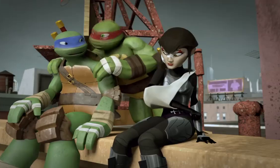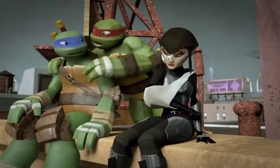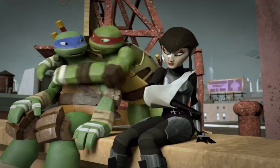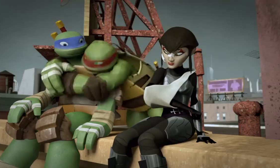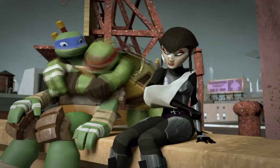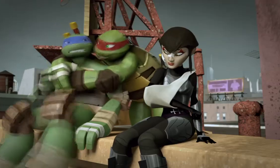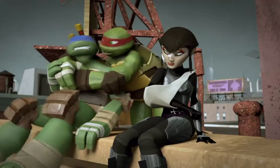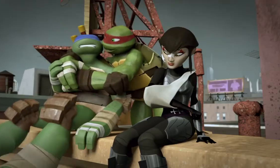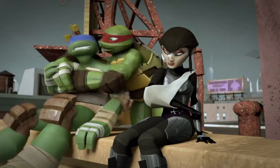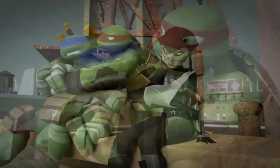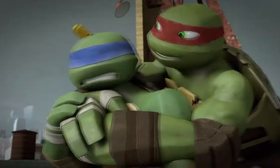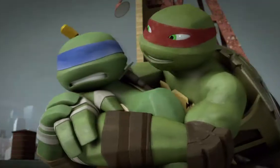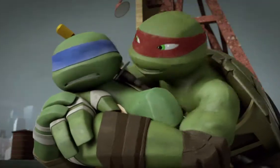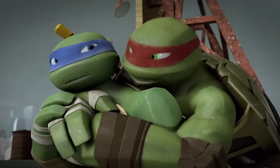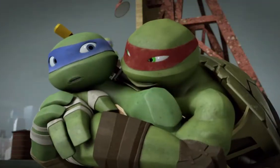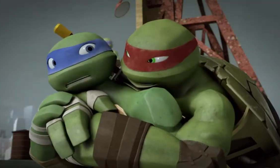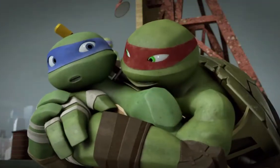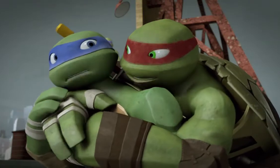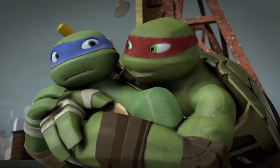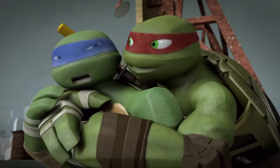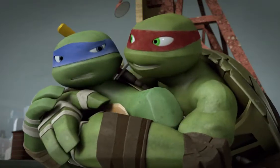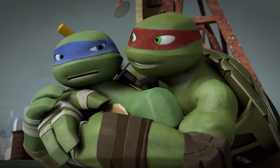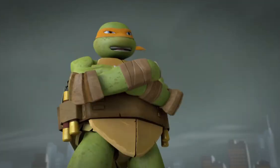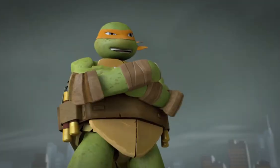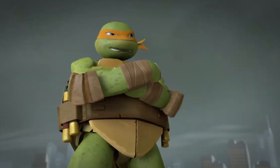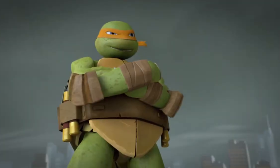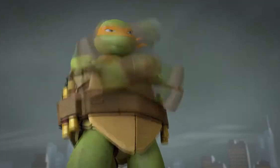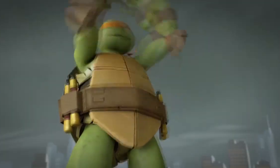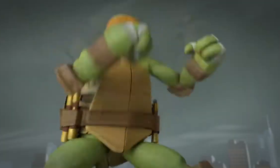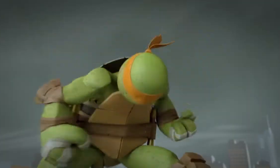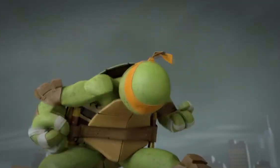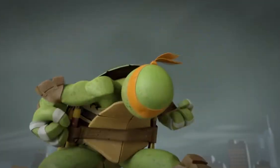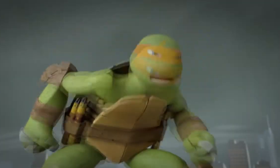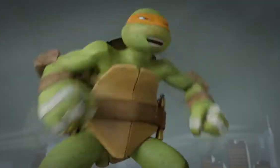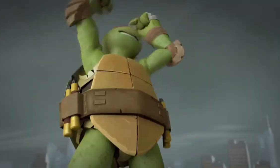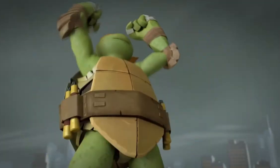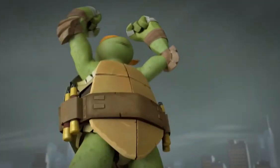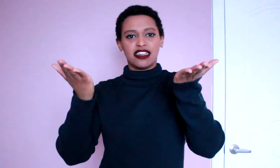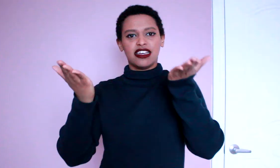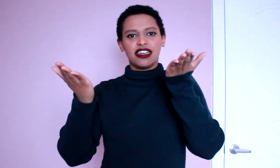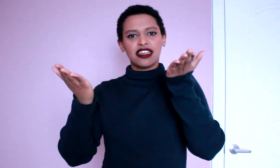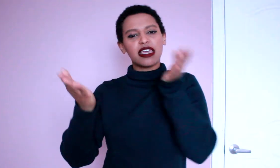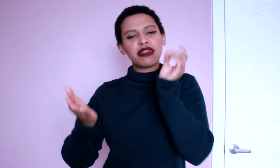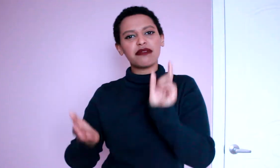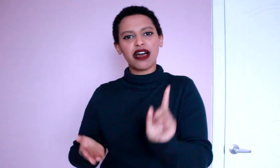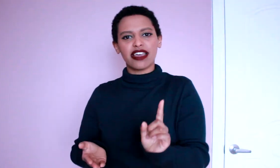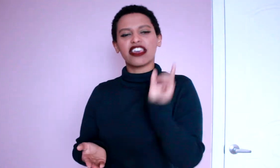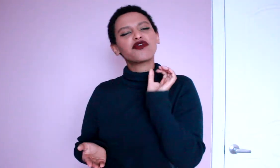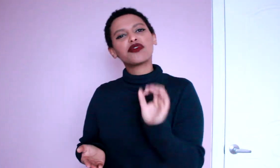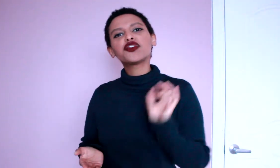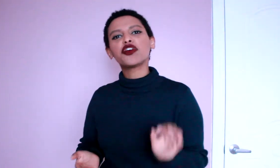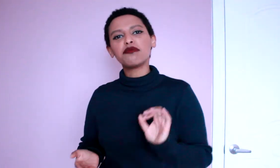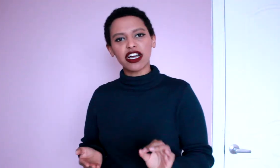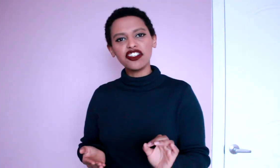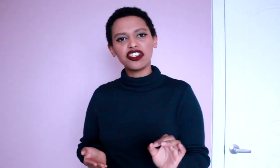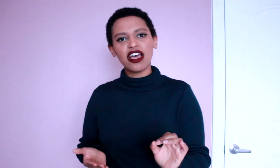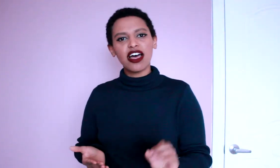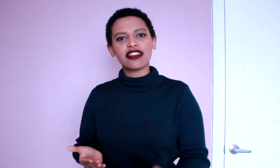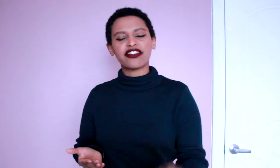isn't humbling for them. It actually builds up their confidence. Keep that in mind they've grown so much that